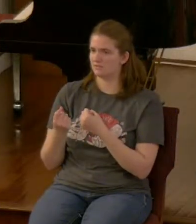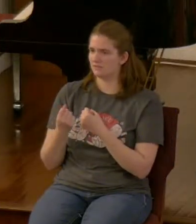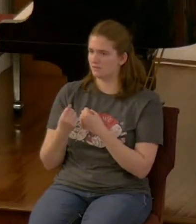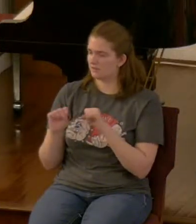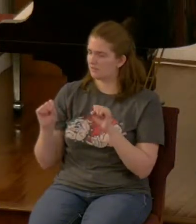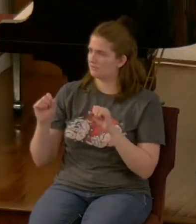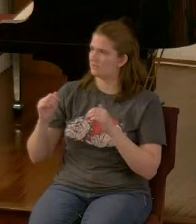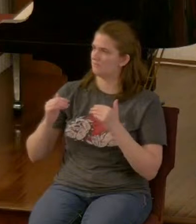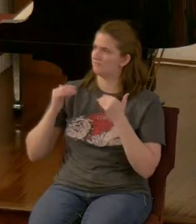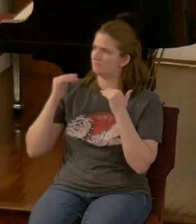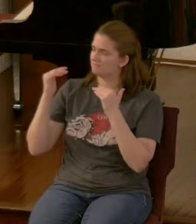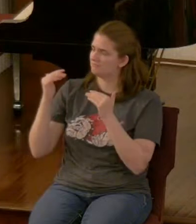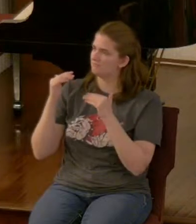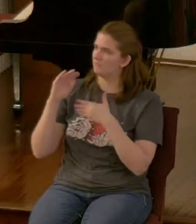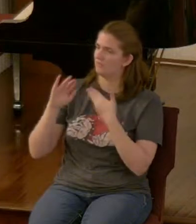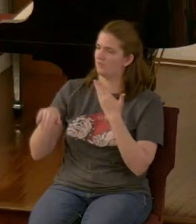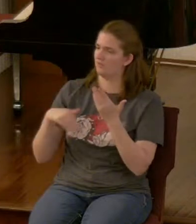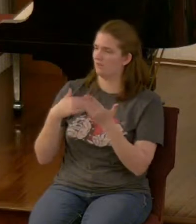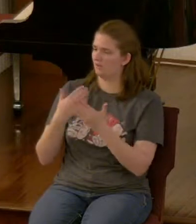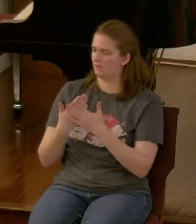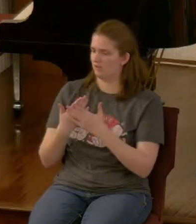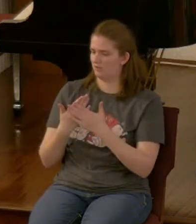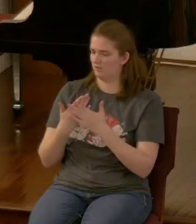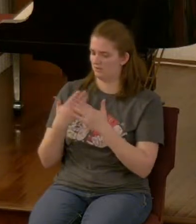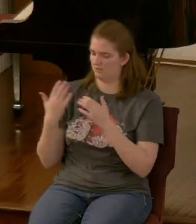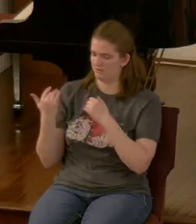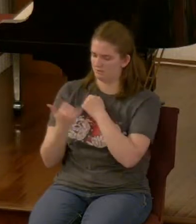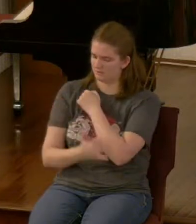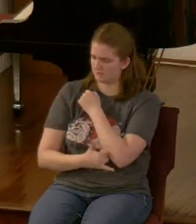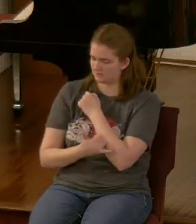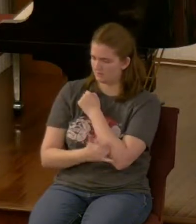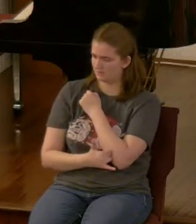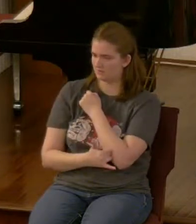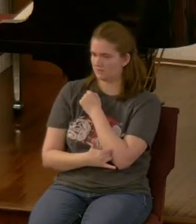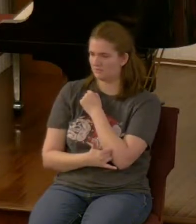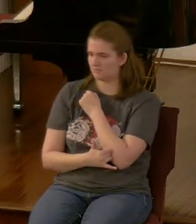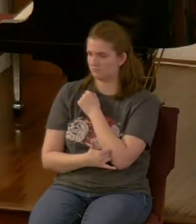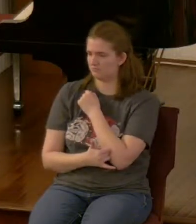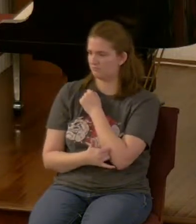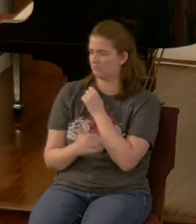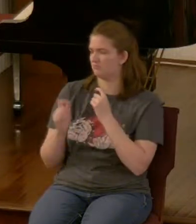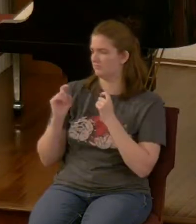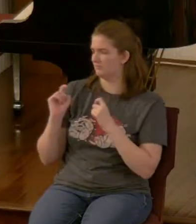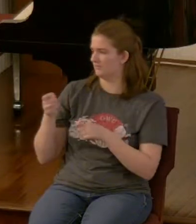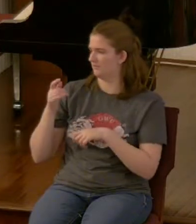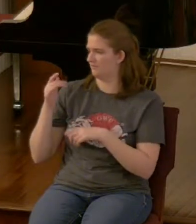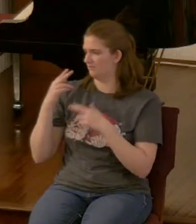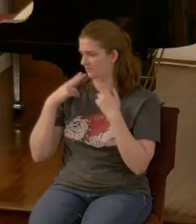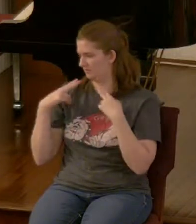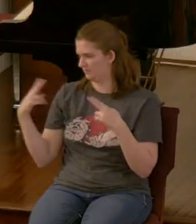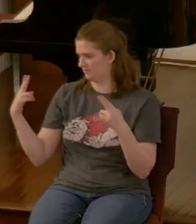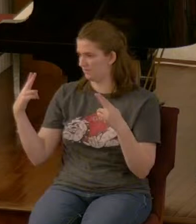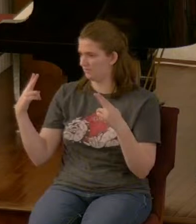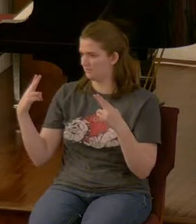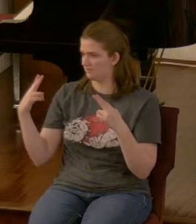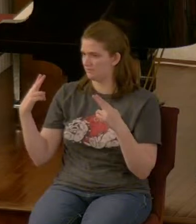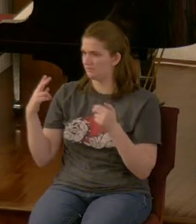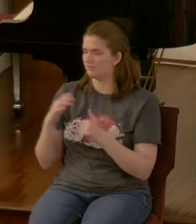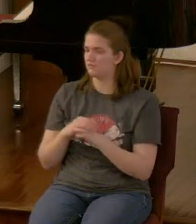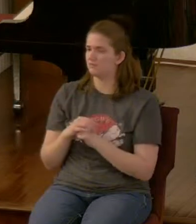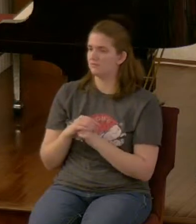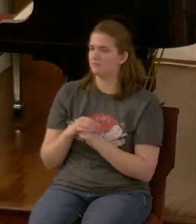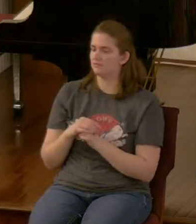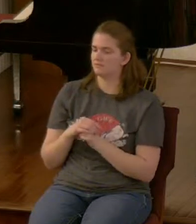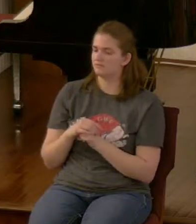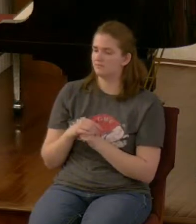the kingdoms under the whole heaven will be given to the people the saints of the most high we win and then look